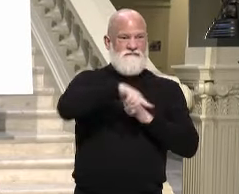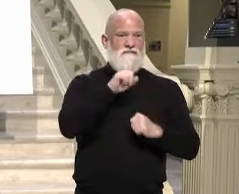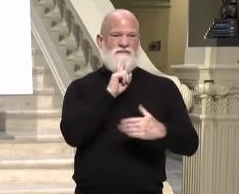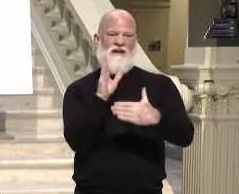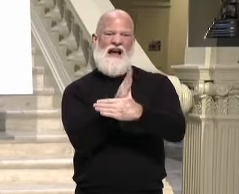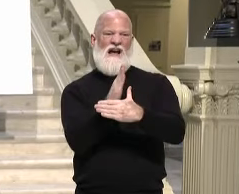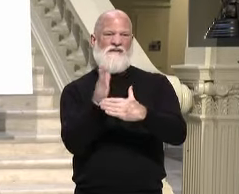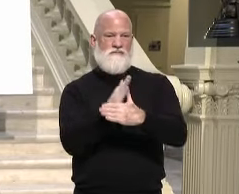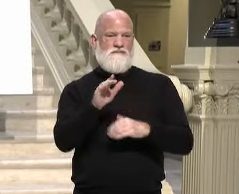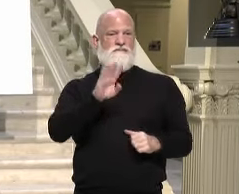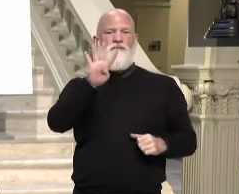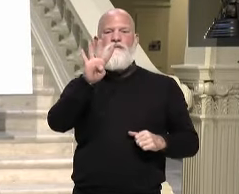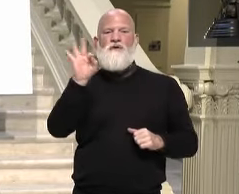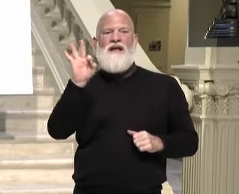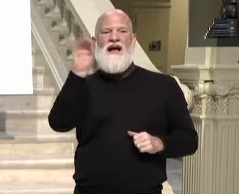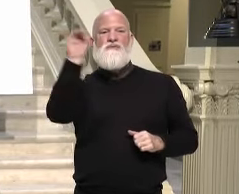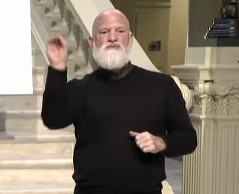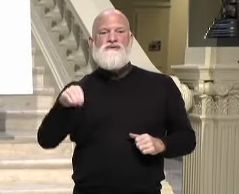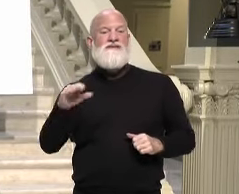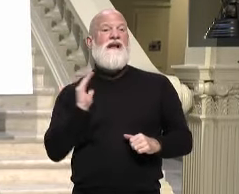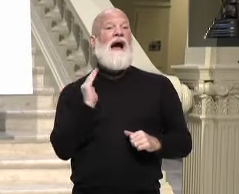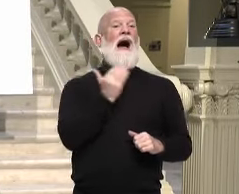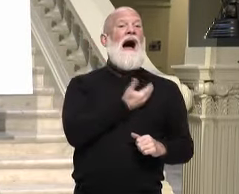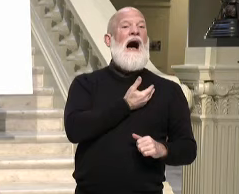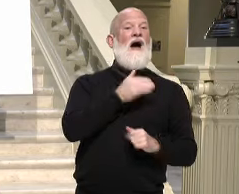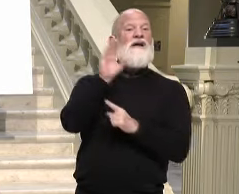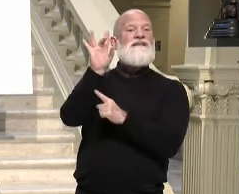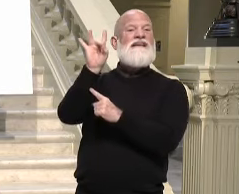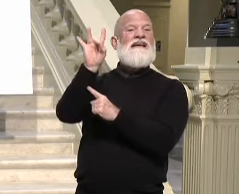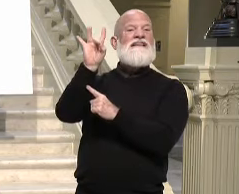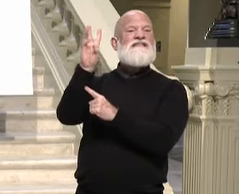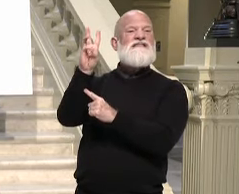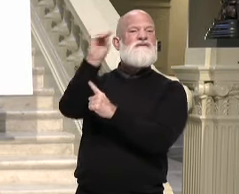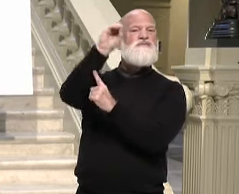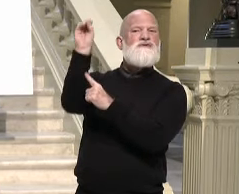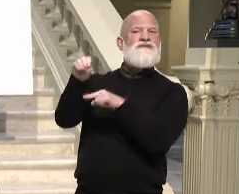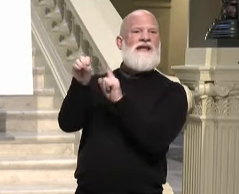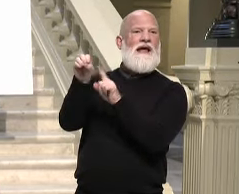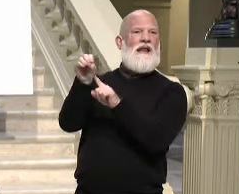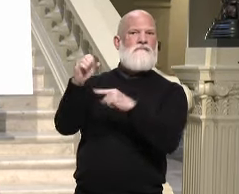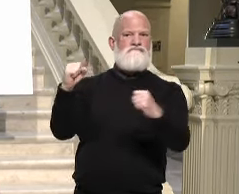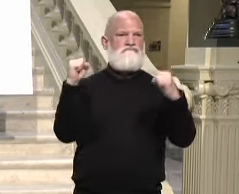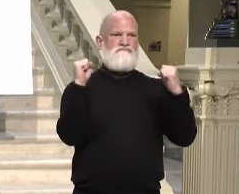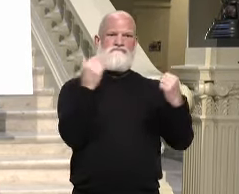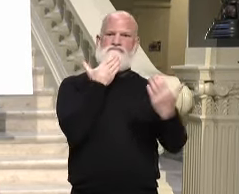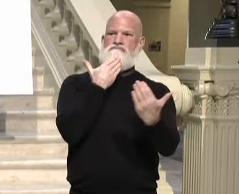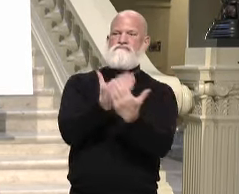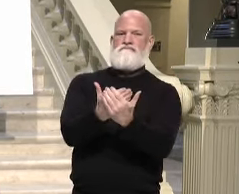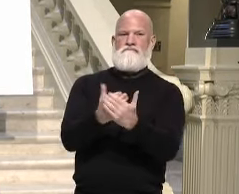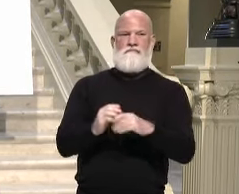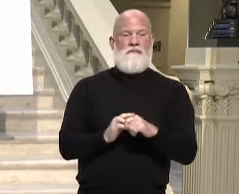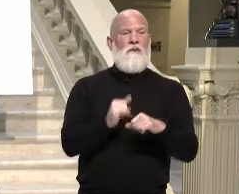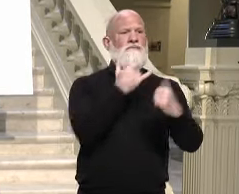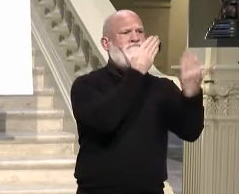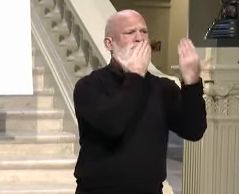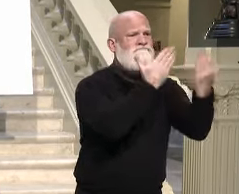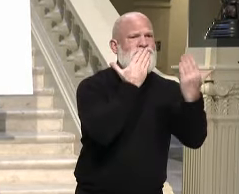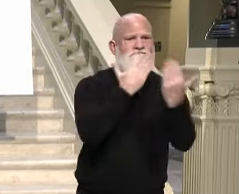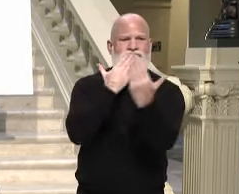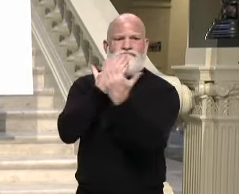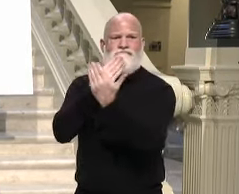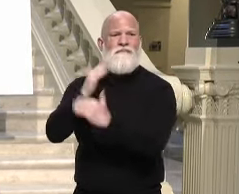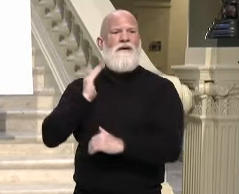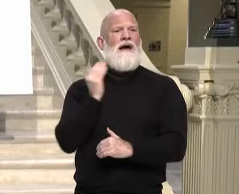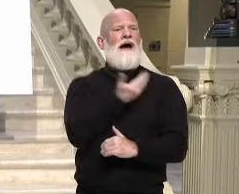shows that these are the most vulnerable Georgians to COVID-19, and thanks to the efforts of our private providers and our public